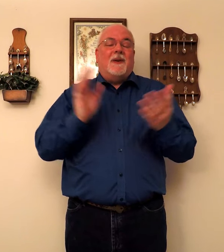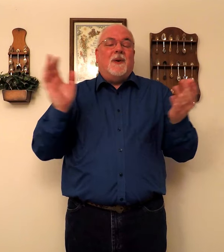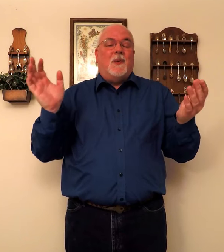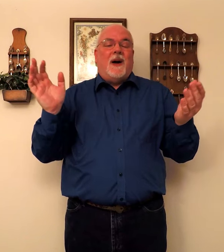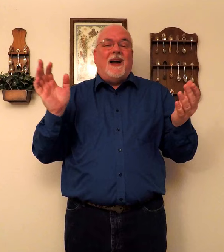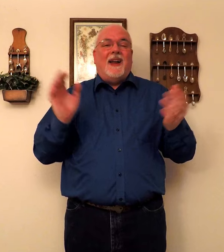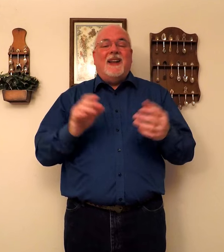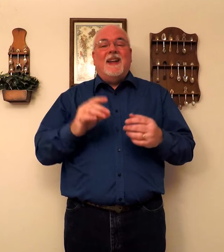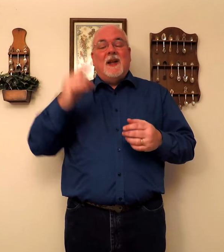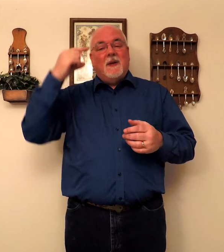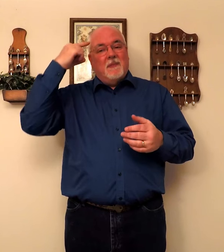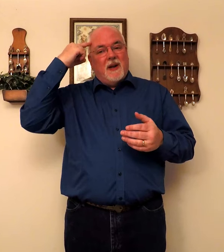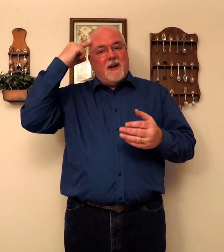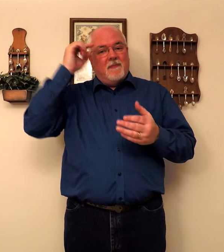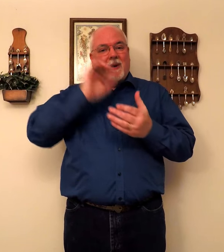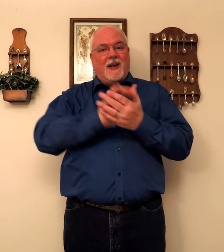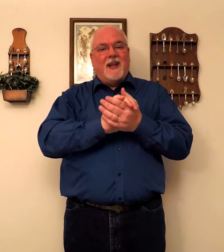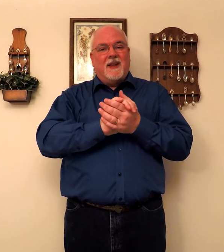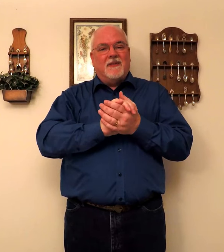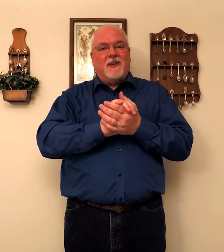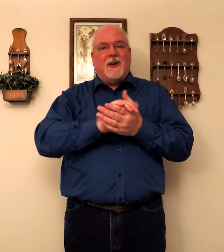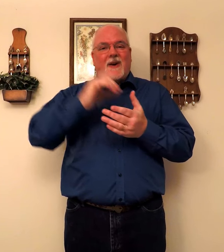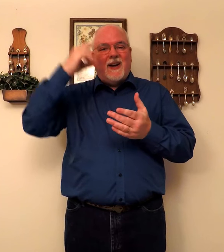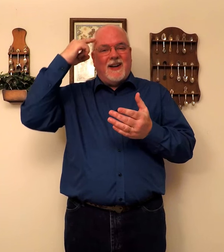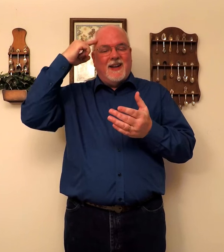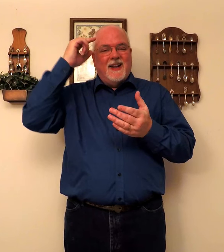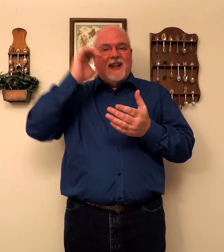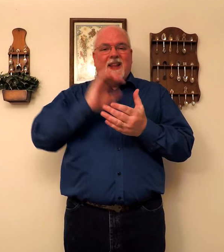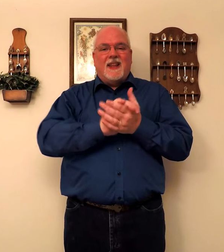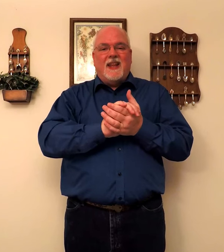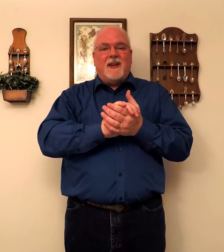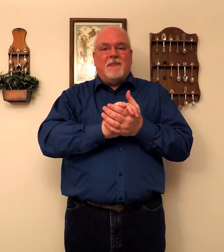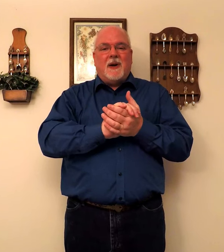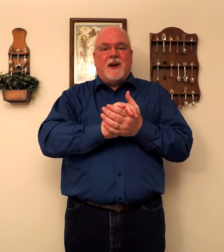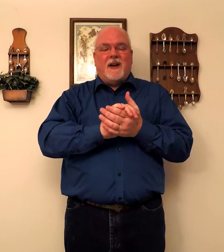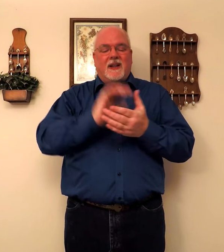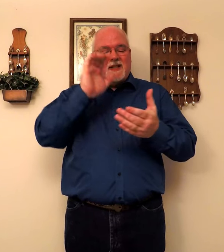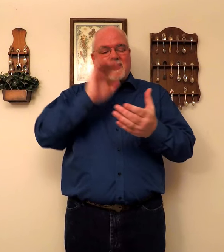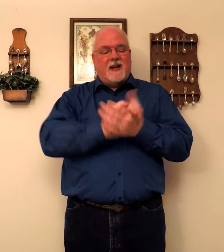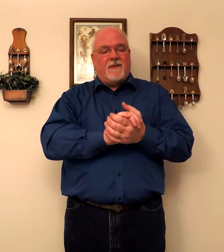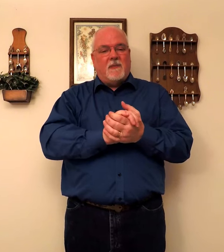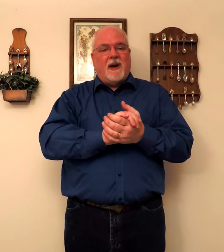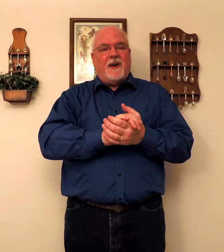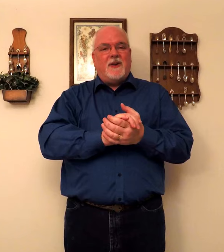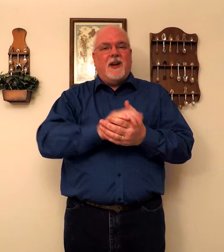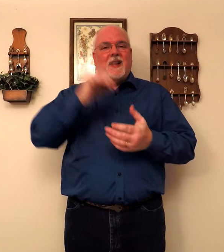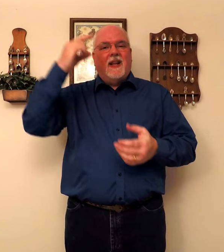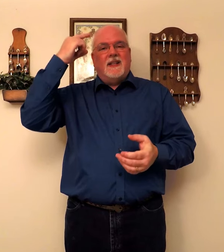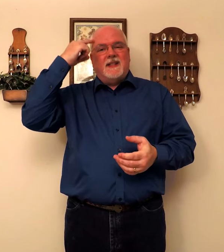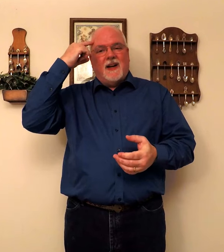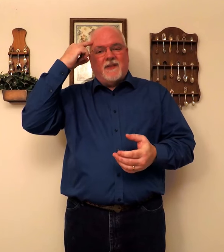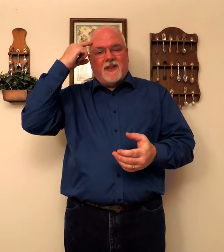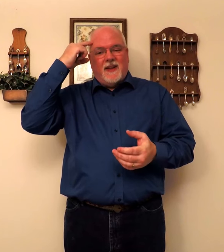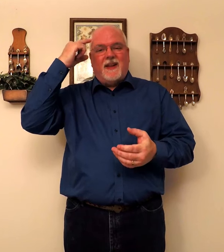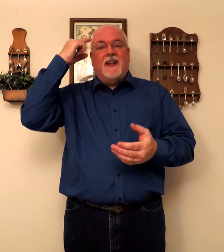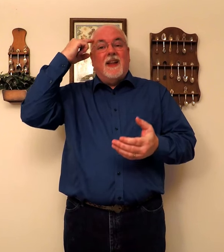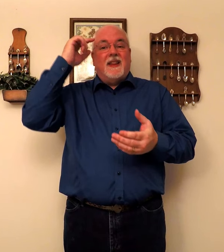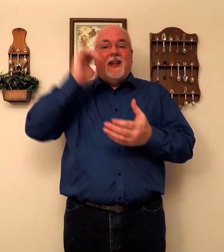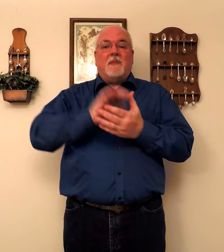don't know why, but believe. All right? Think married. This is a sign for marriage. This is a sign for think. Think